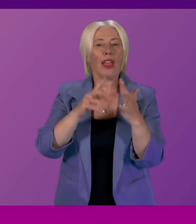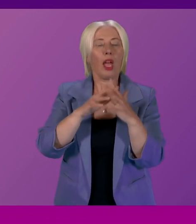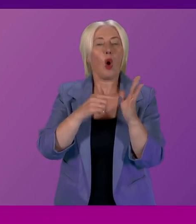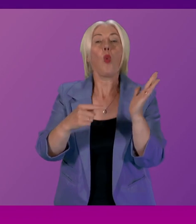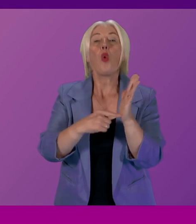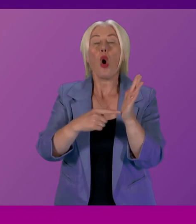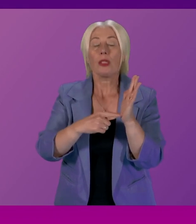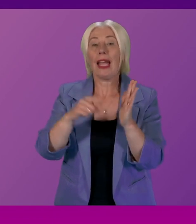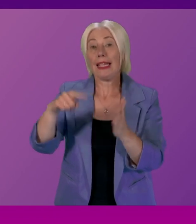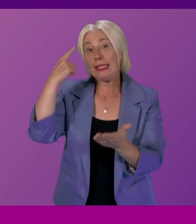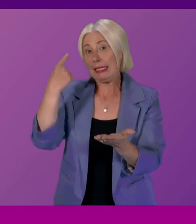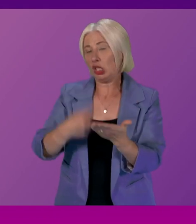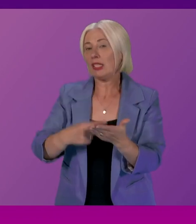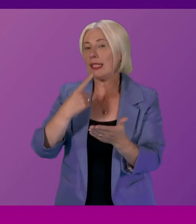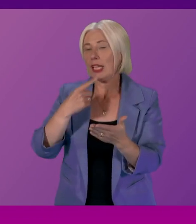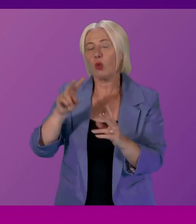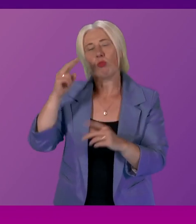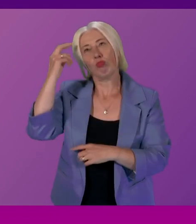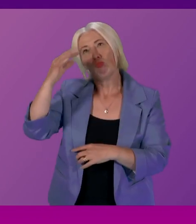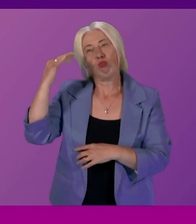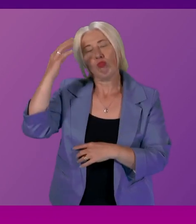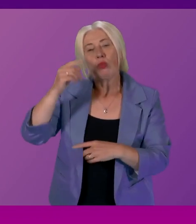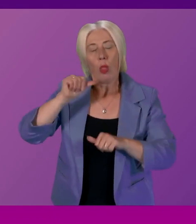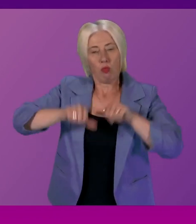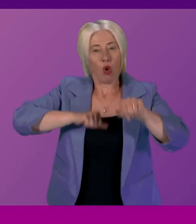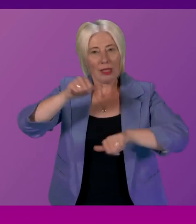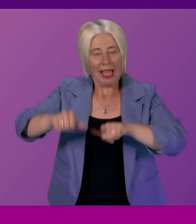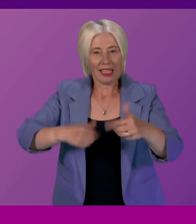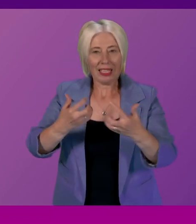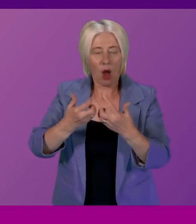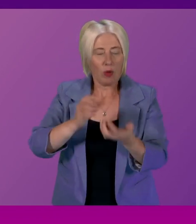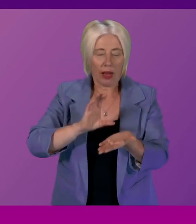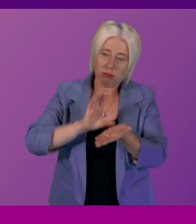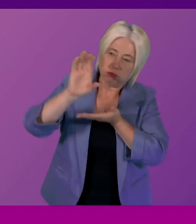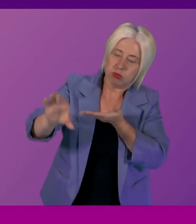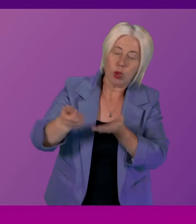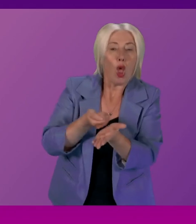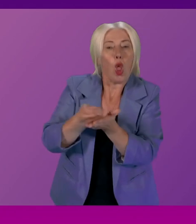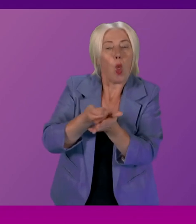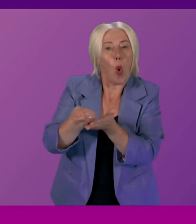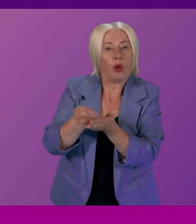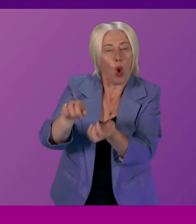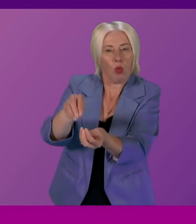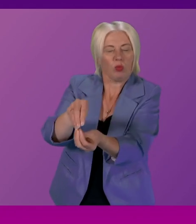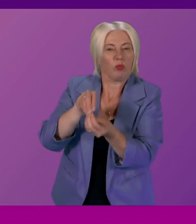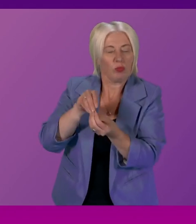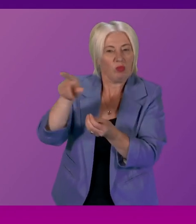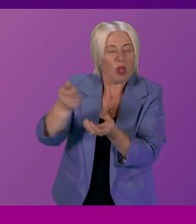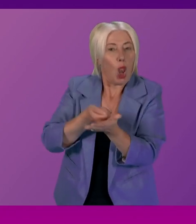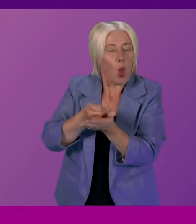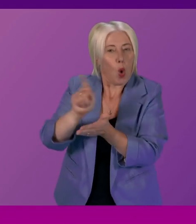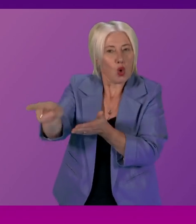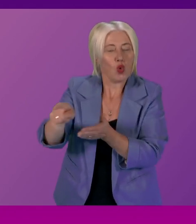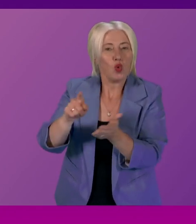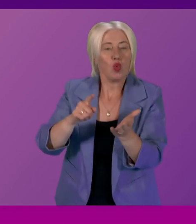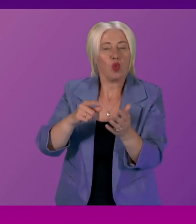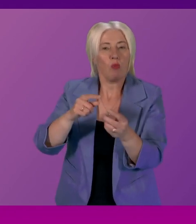say the bank would be reflecting on the process that was undertaken to give out this loan first minister so there's a number of things